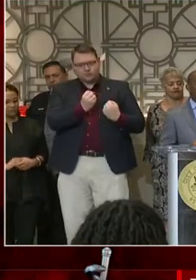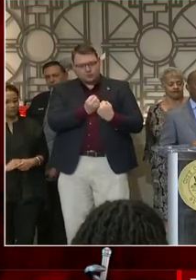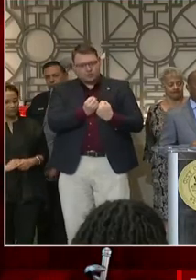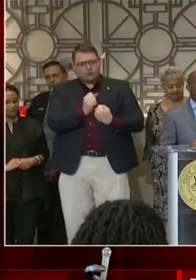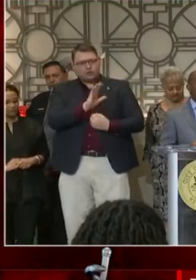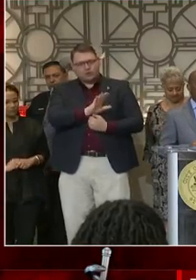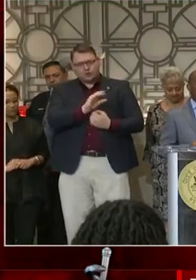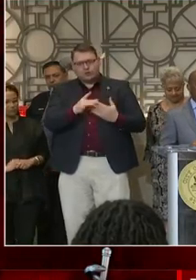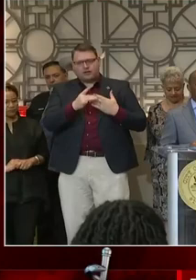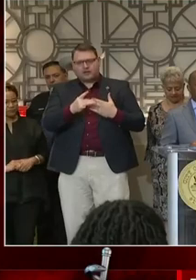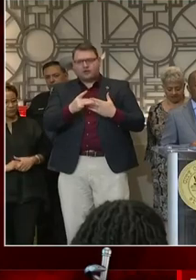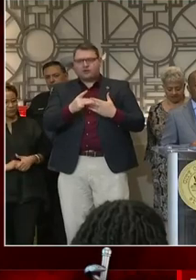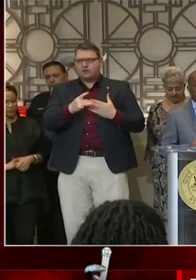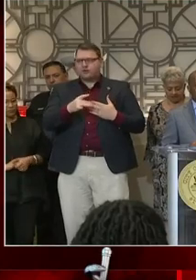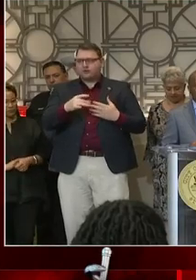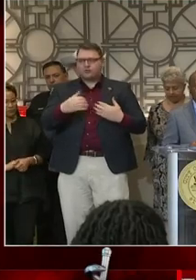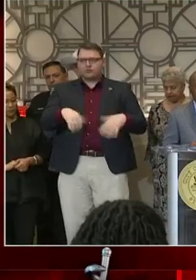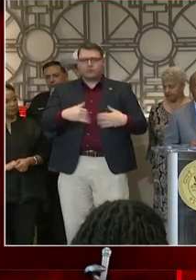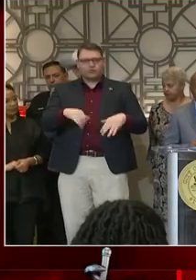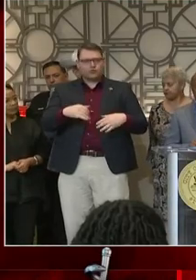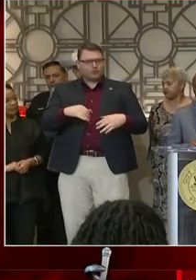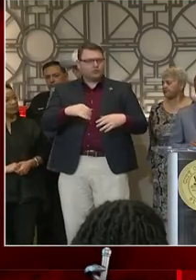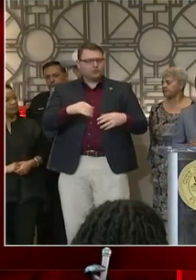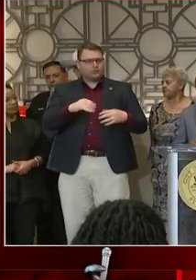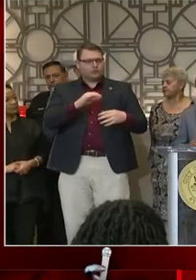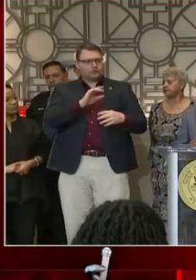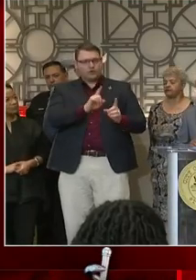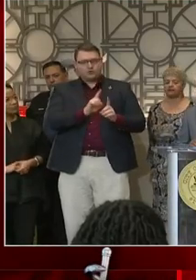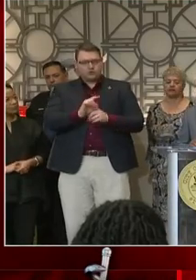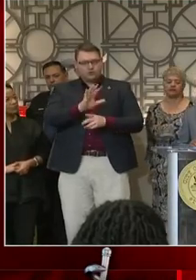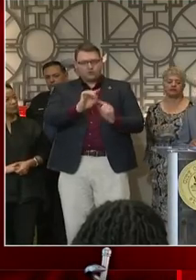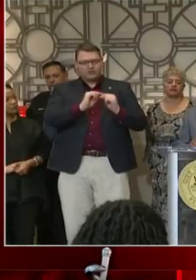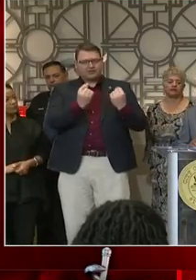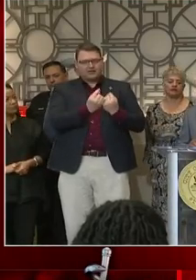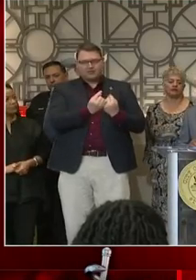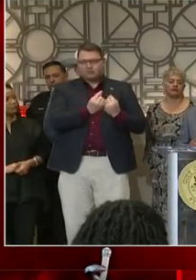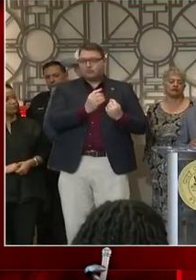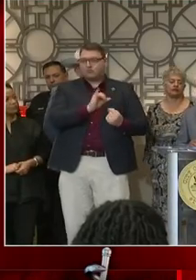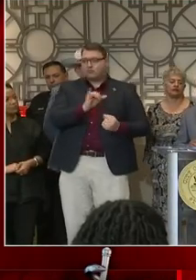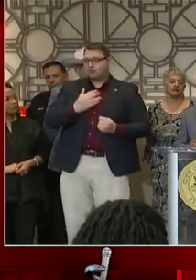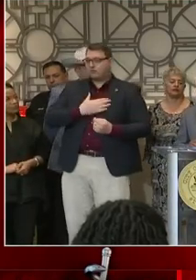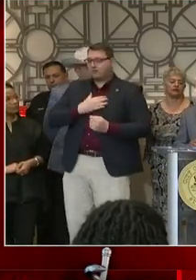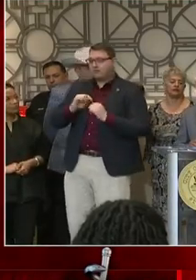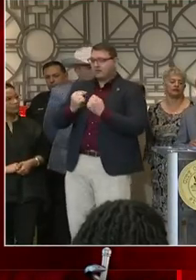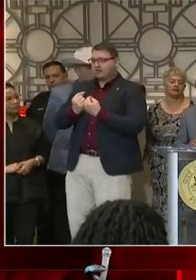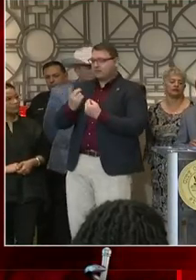that she has provided along with her entire team. And with respect to my team, Dr. Purse,